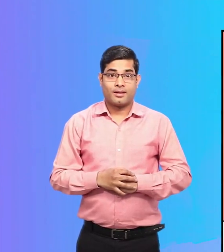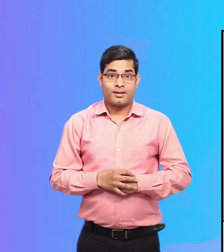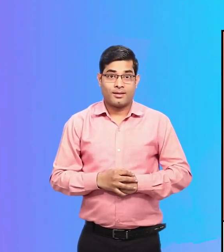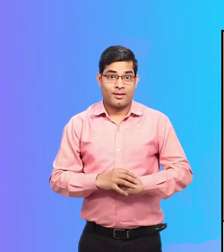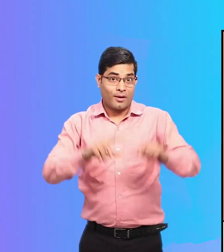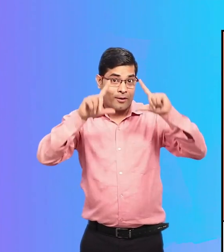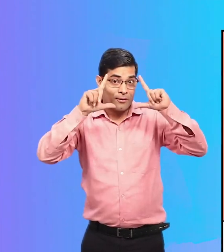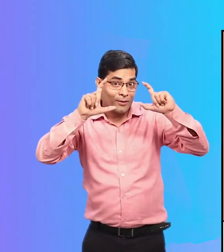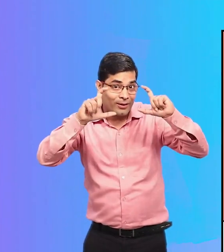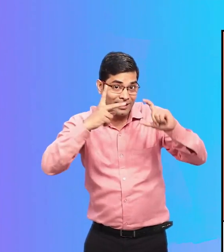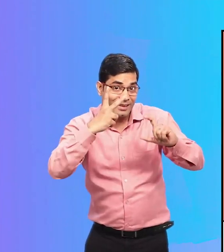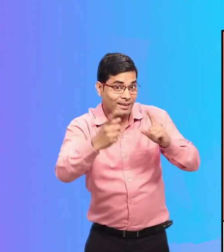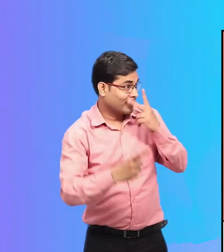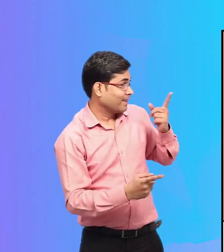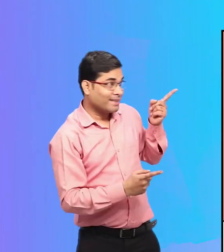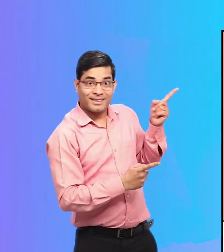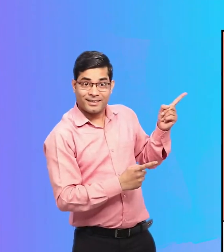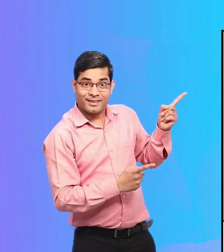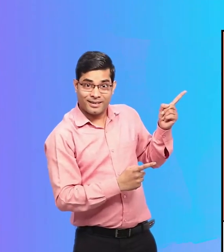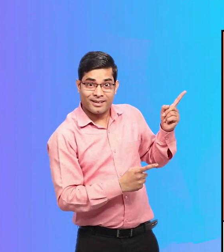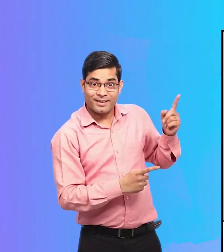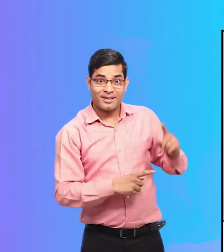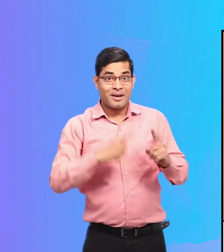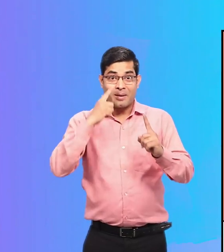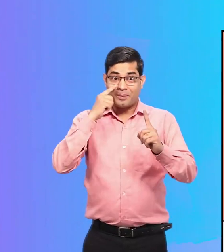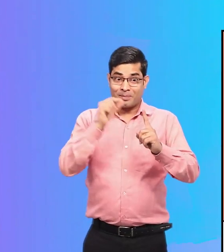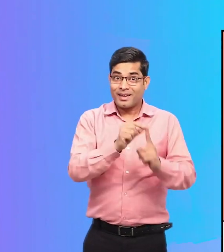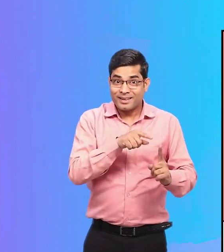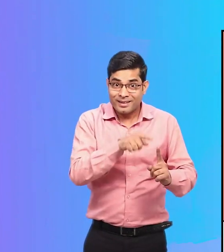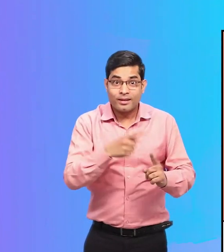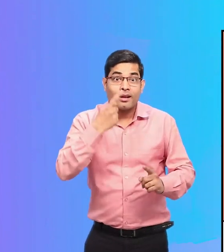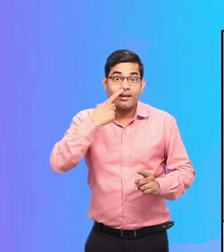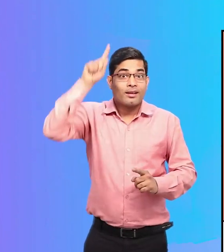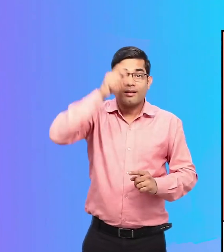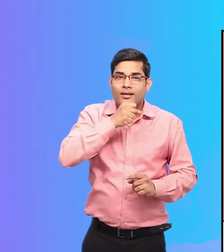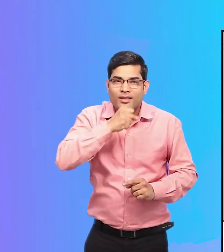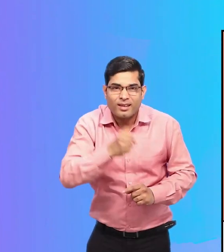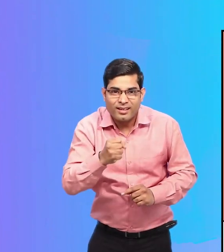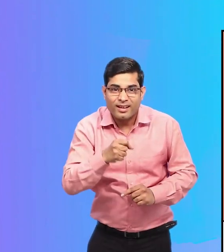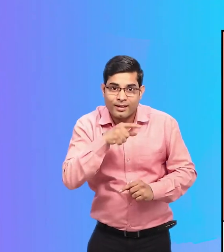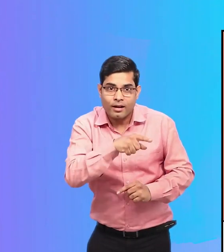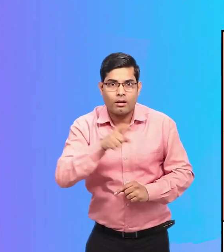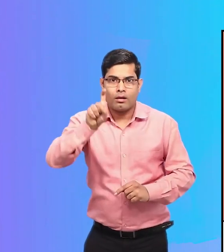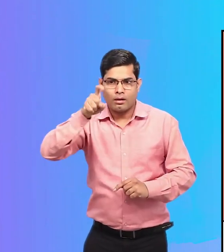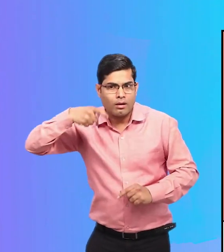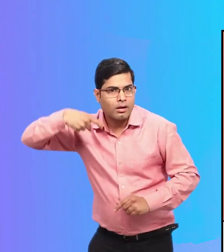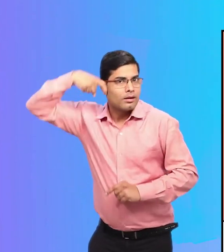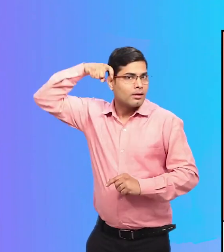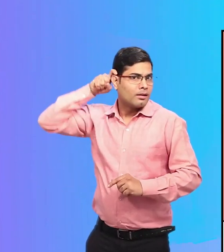Shown in the next picture is Priya's grandma wearing a hearing aid in her ear and the